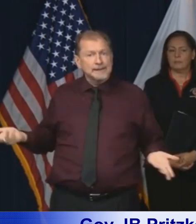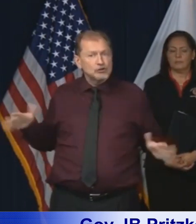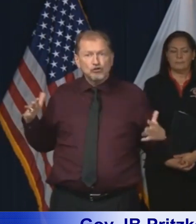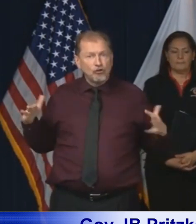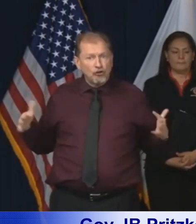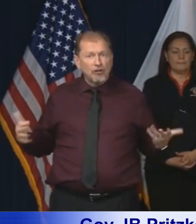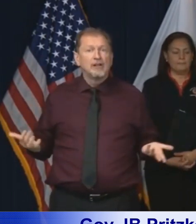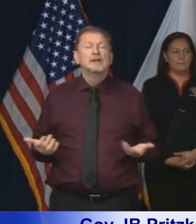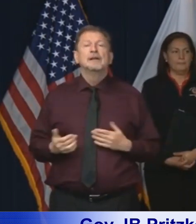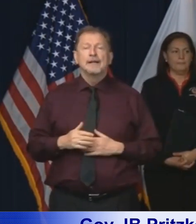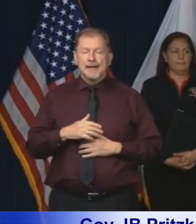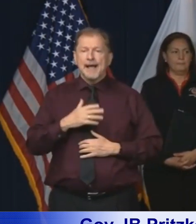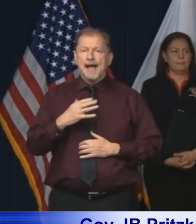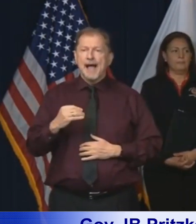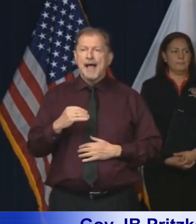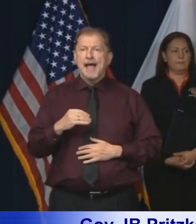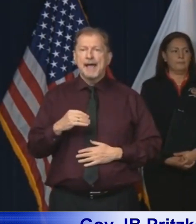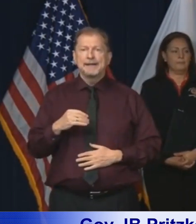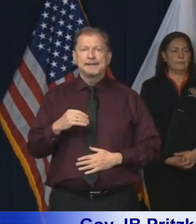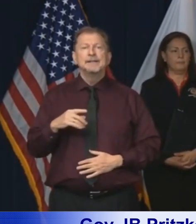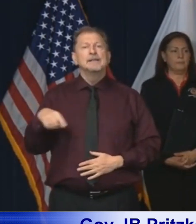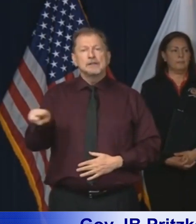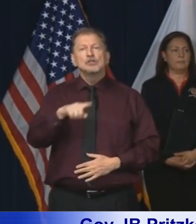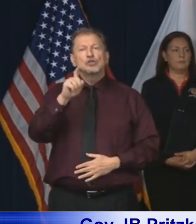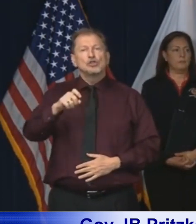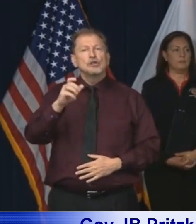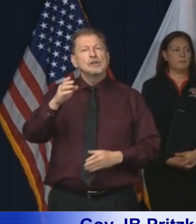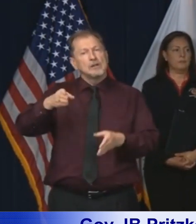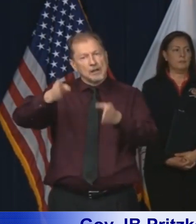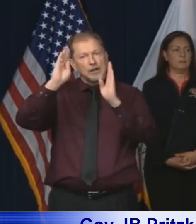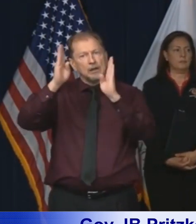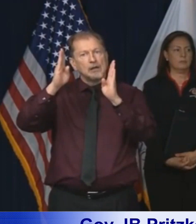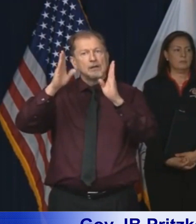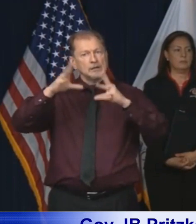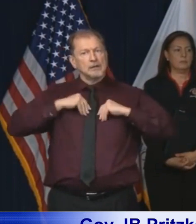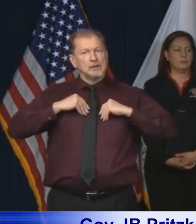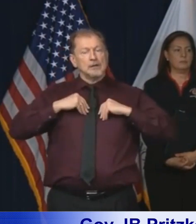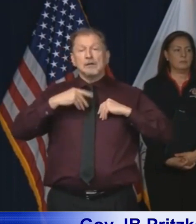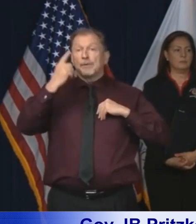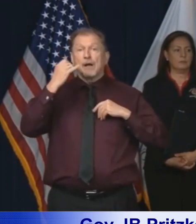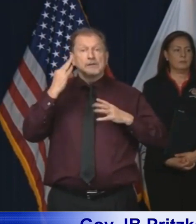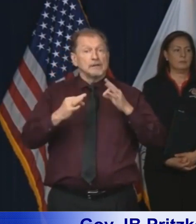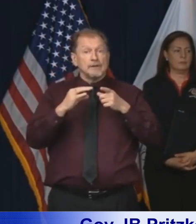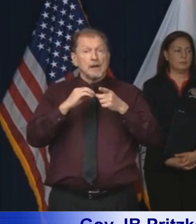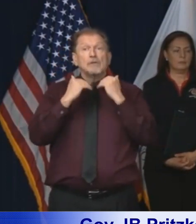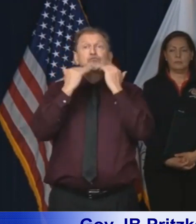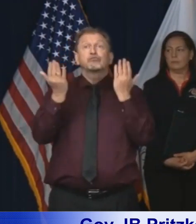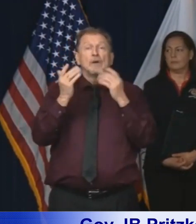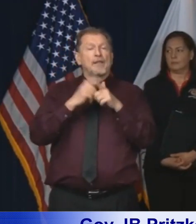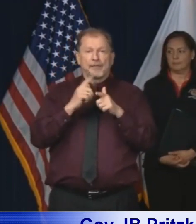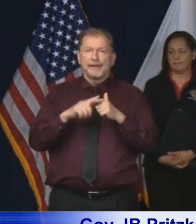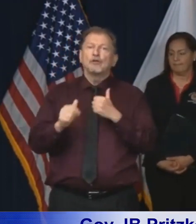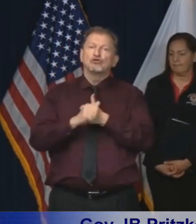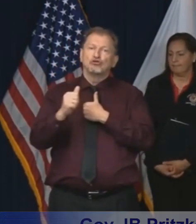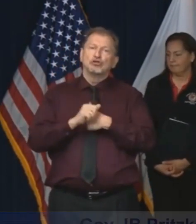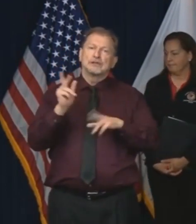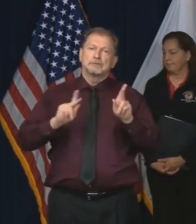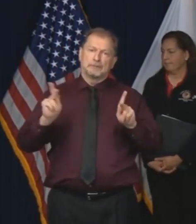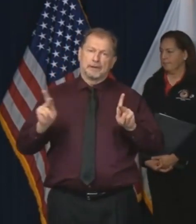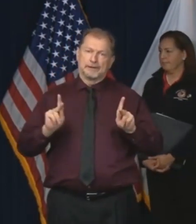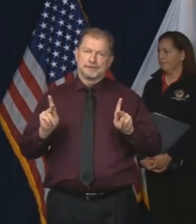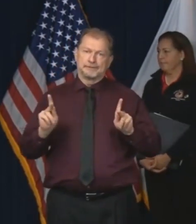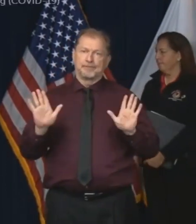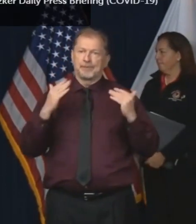you should listen, listen, because you're putting everybody in danger. Thank you, everyone. Thank you.